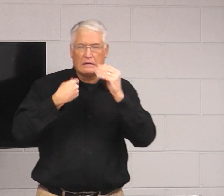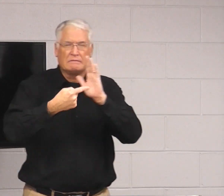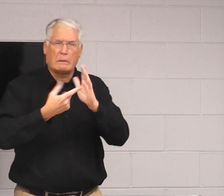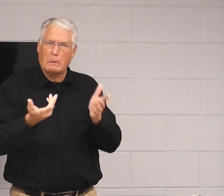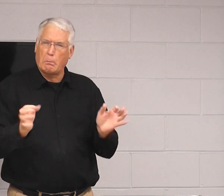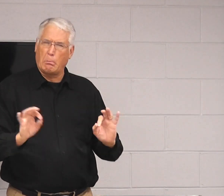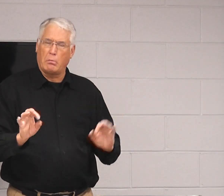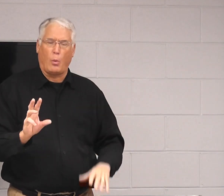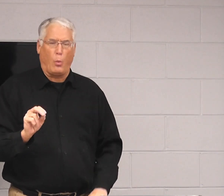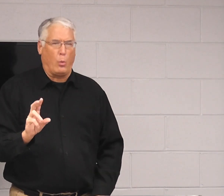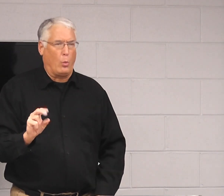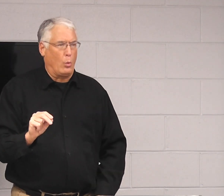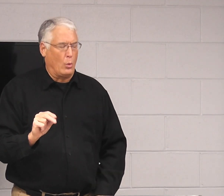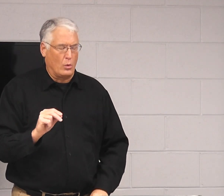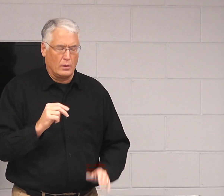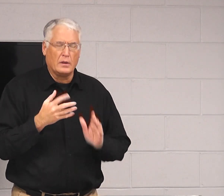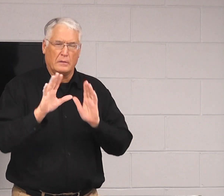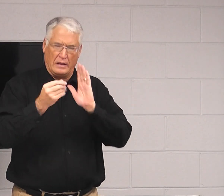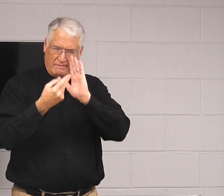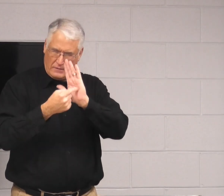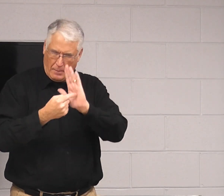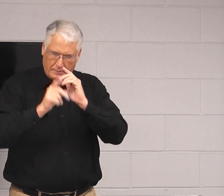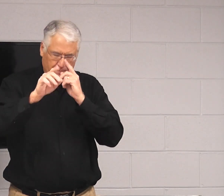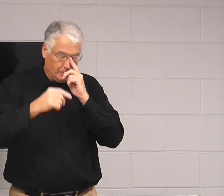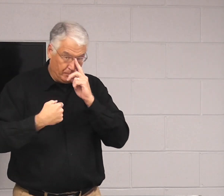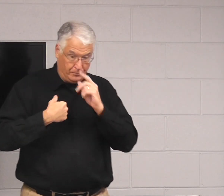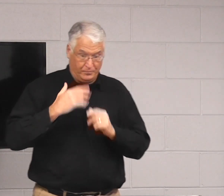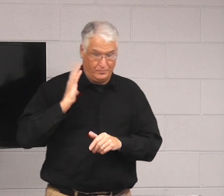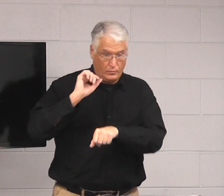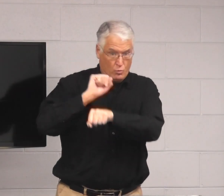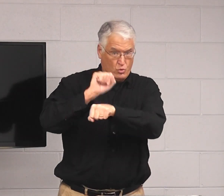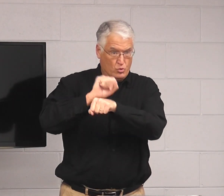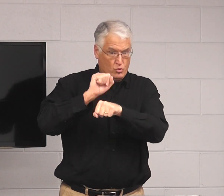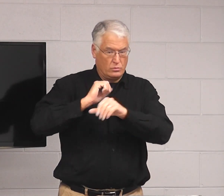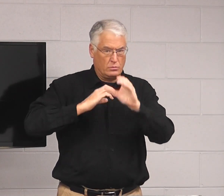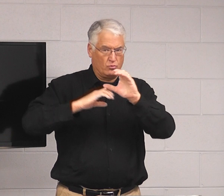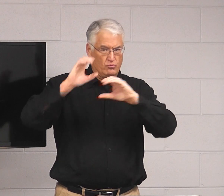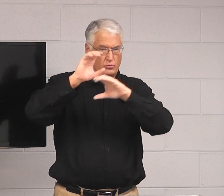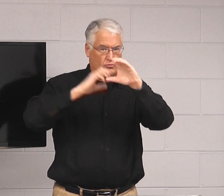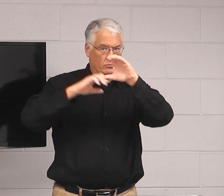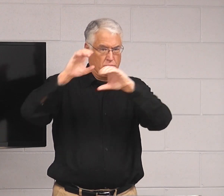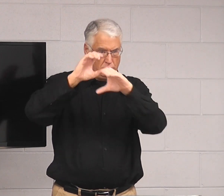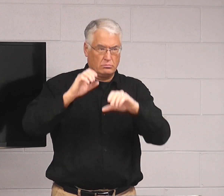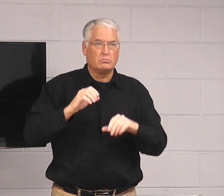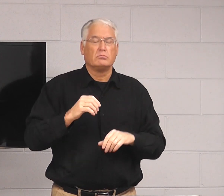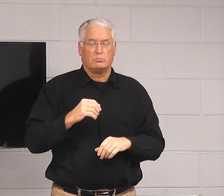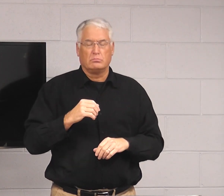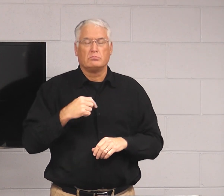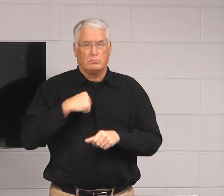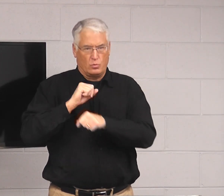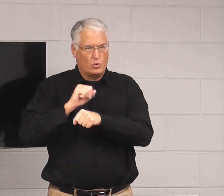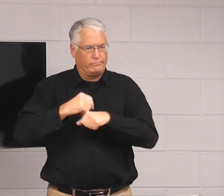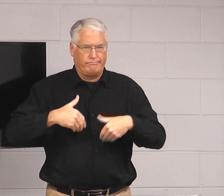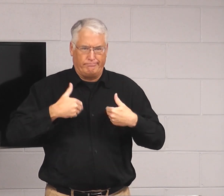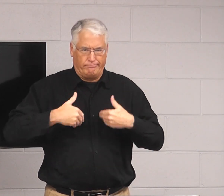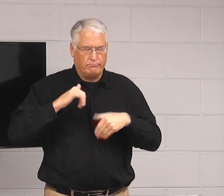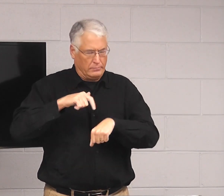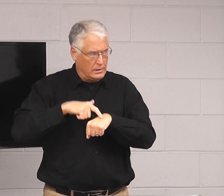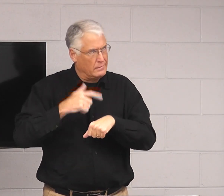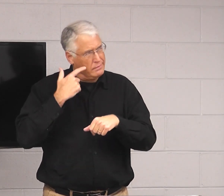So, I could give many different examples. But, a long time ago, when I was working in construction, I was